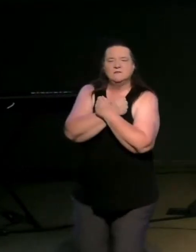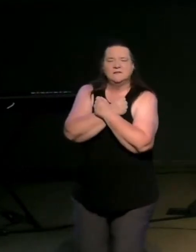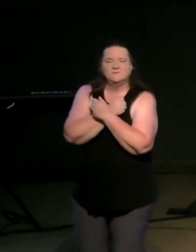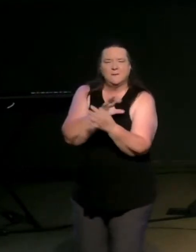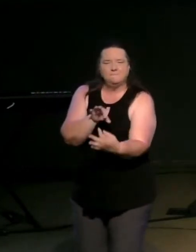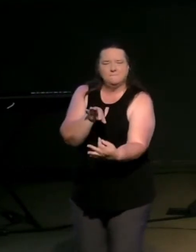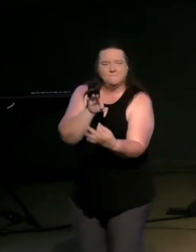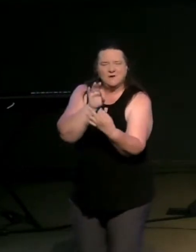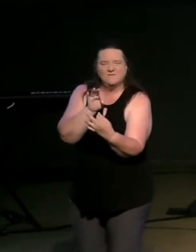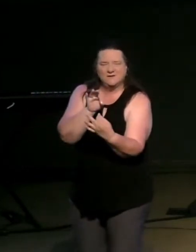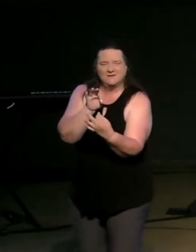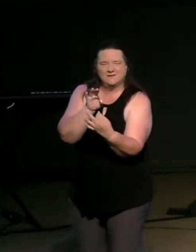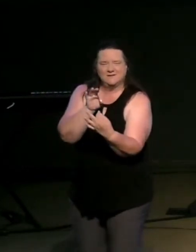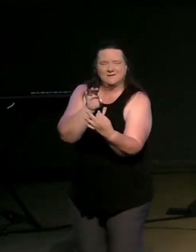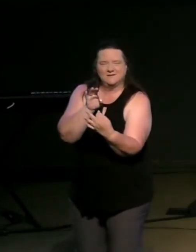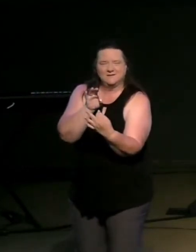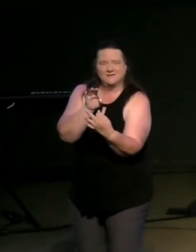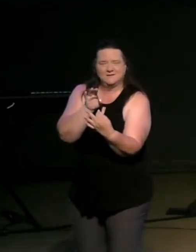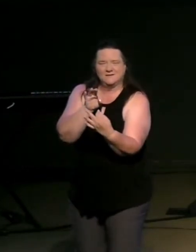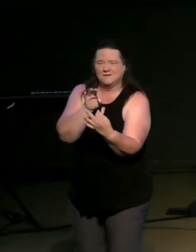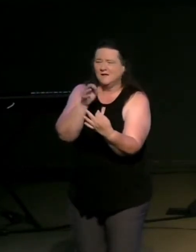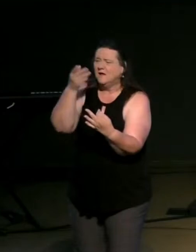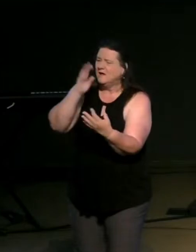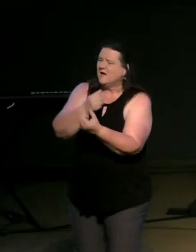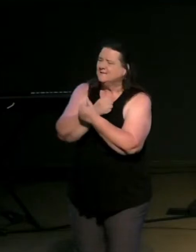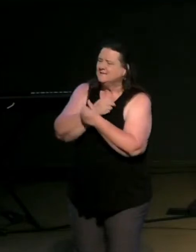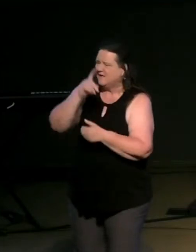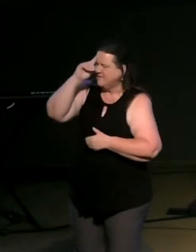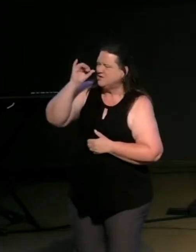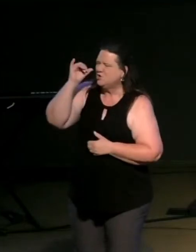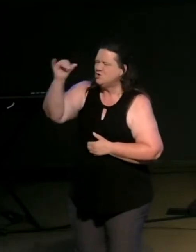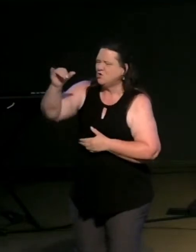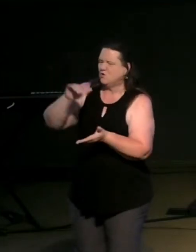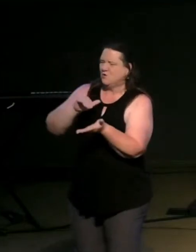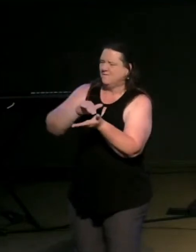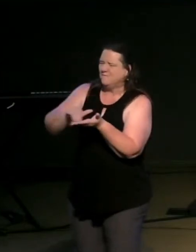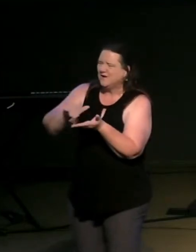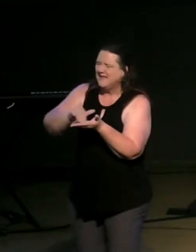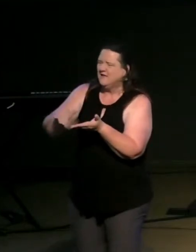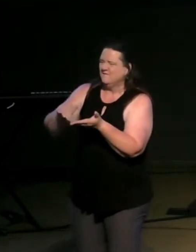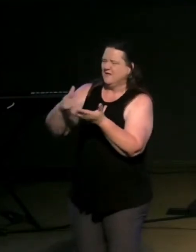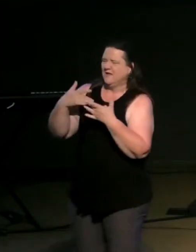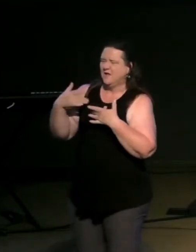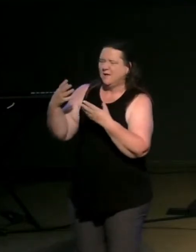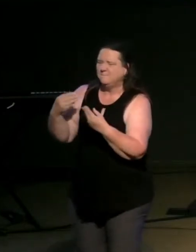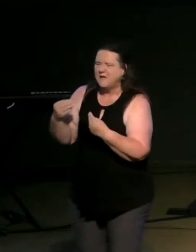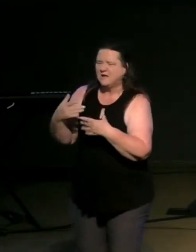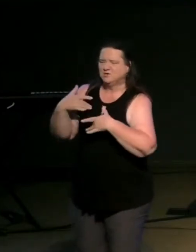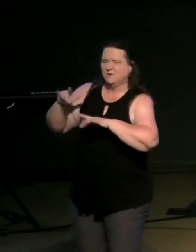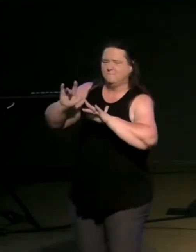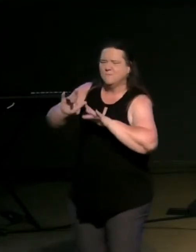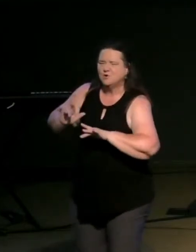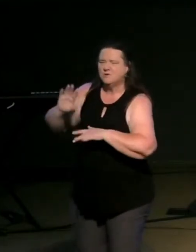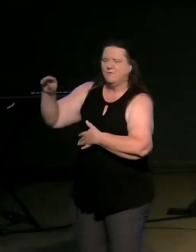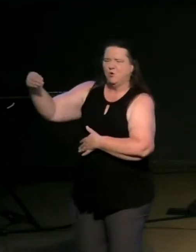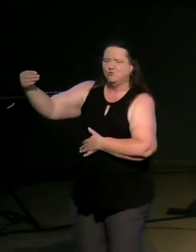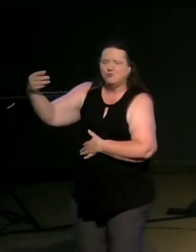perfect god's love is eternal forgiving compassionate merciful gracious